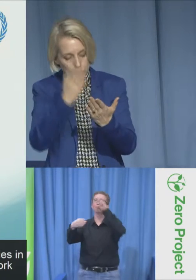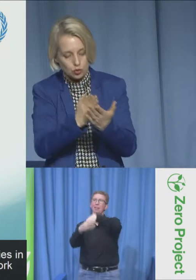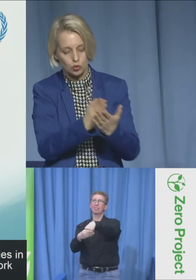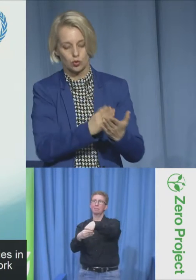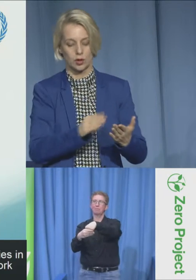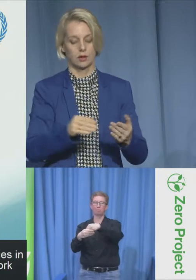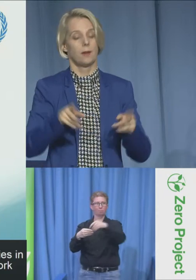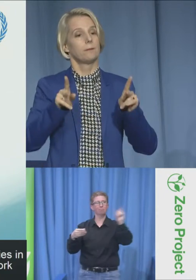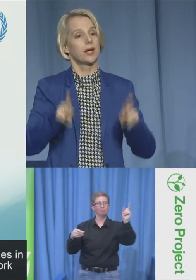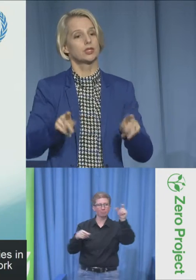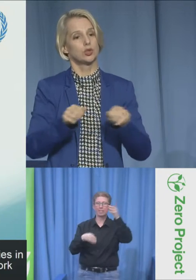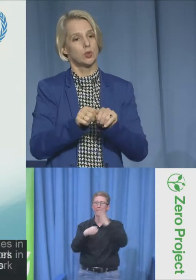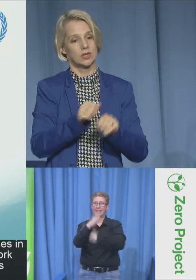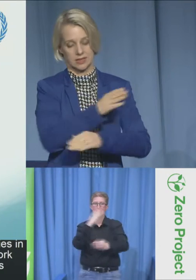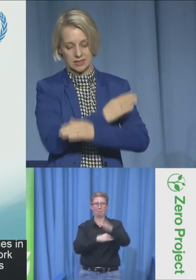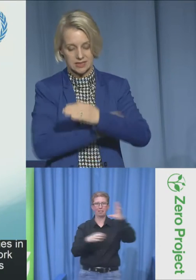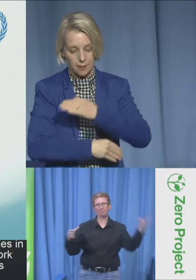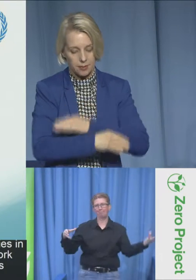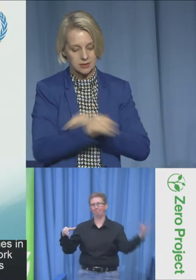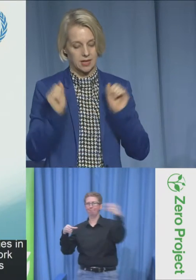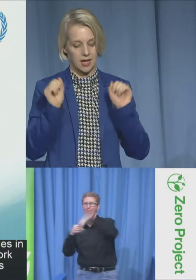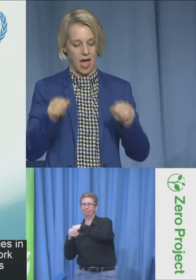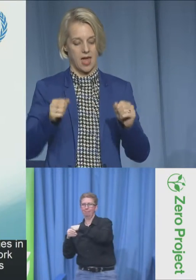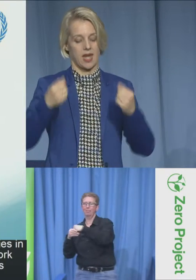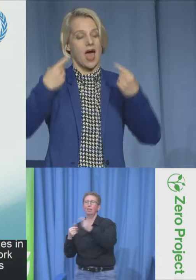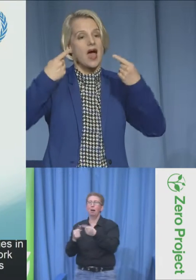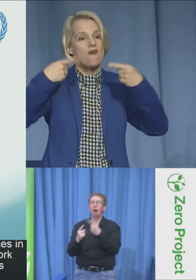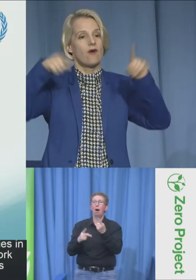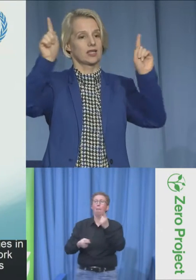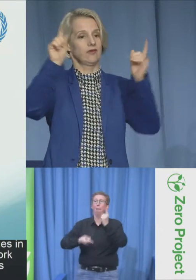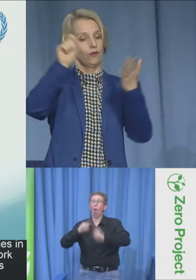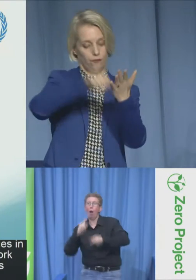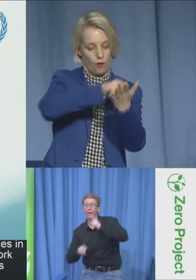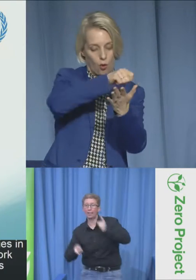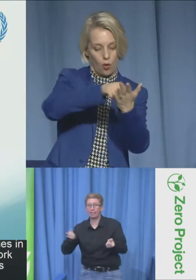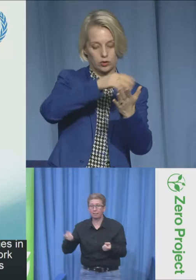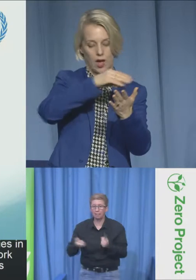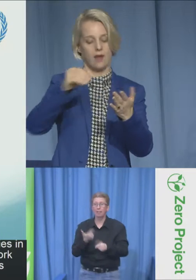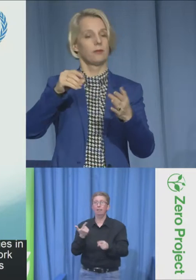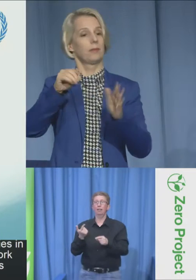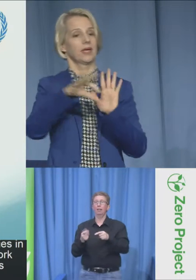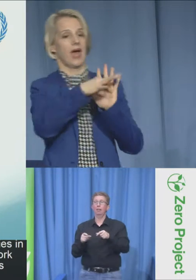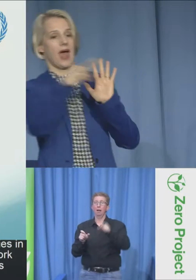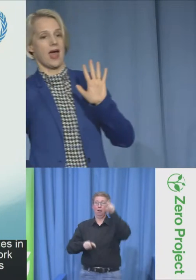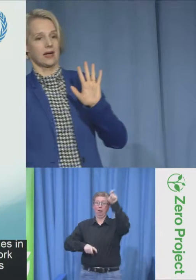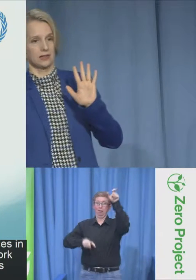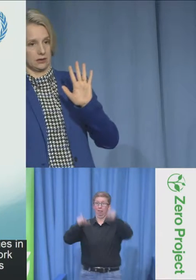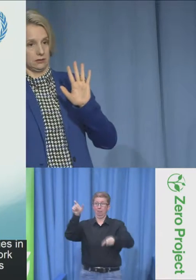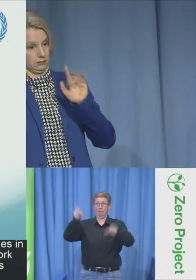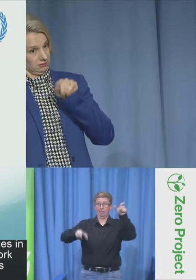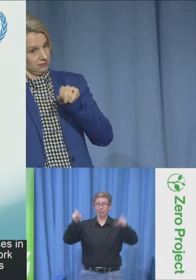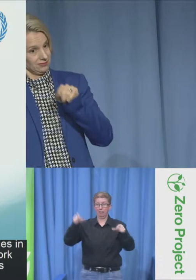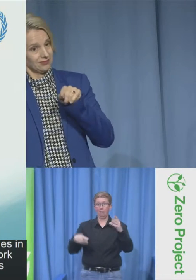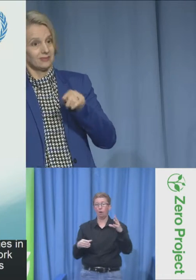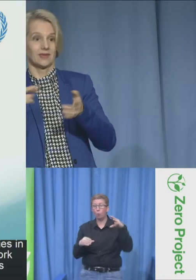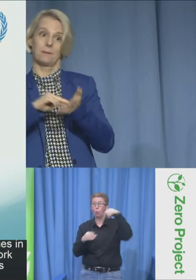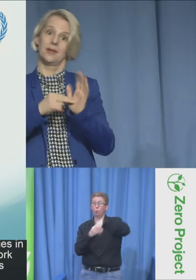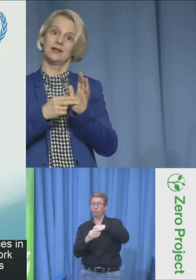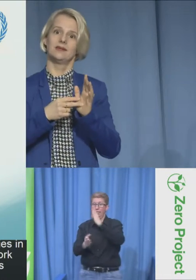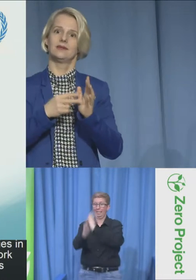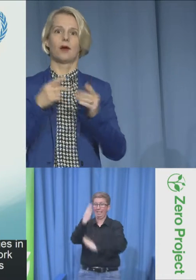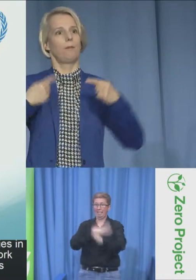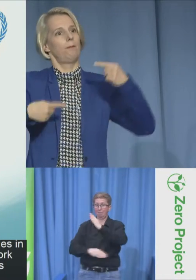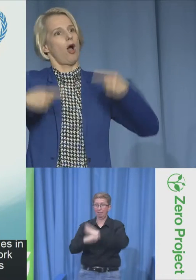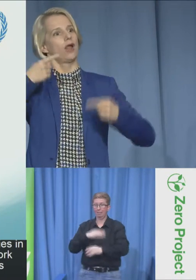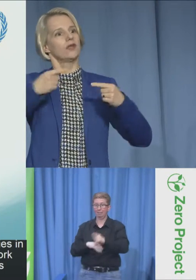state parties shall undertake to ensure that persons with disabilities can effectively vote and be